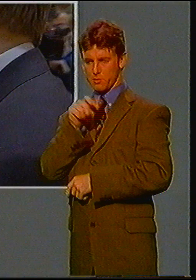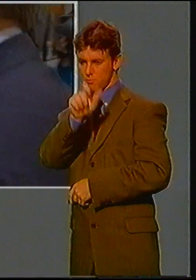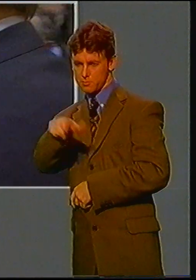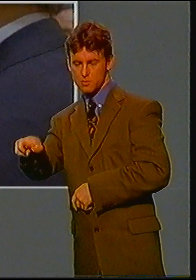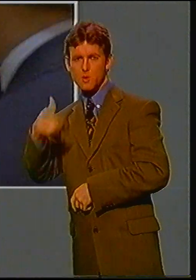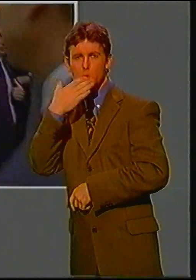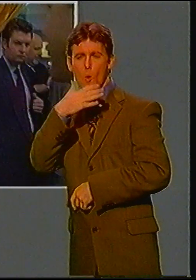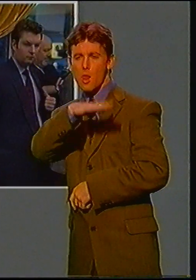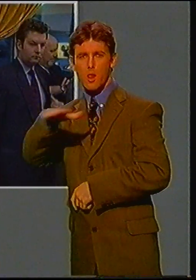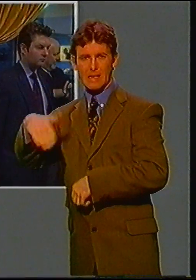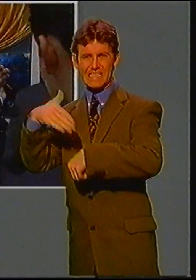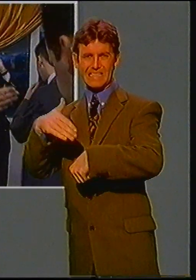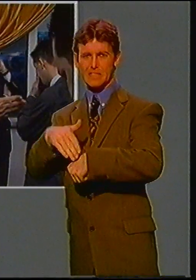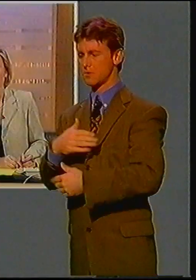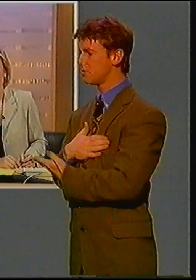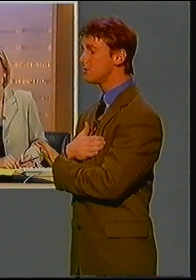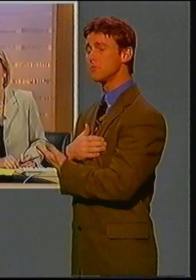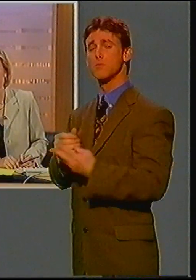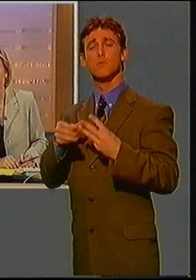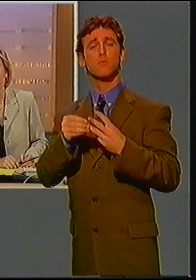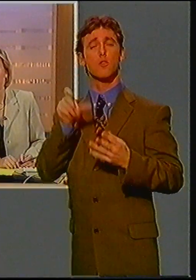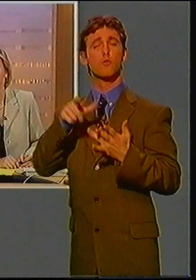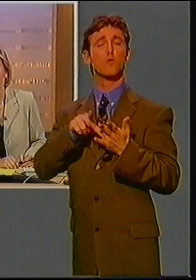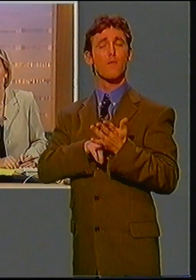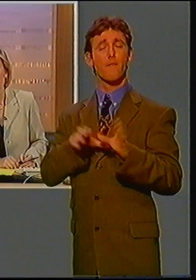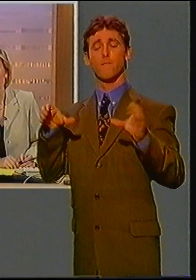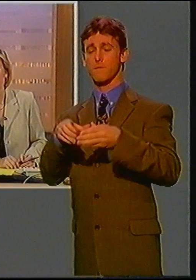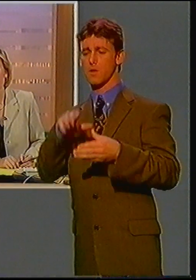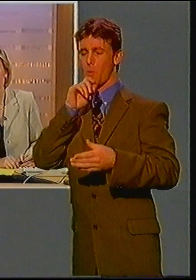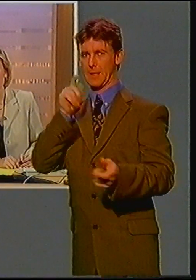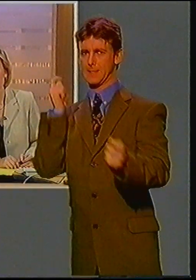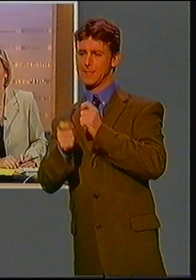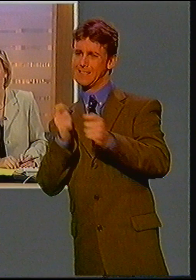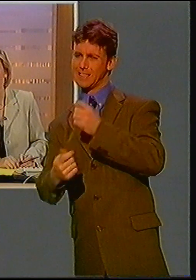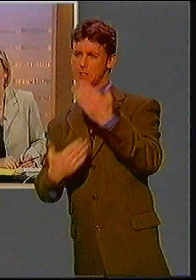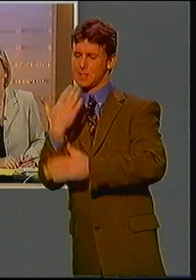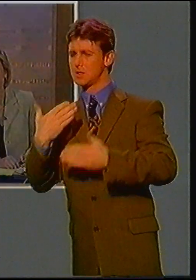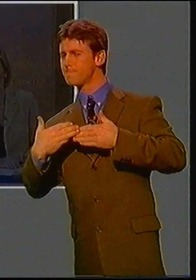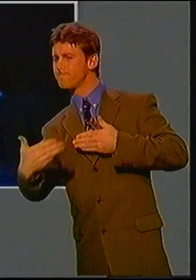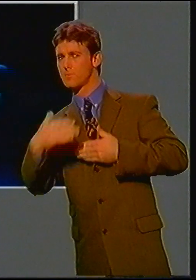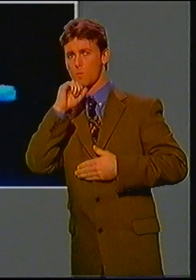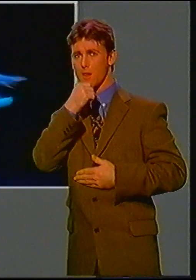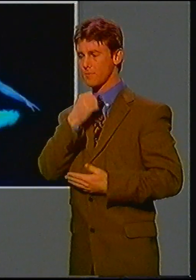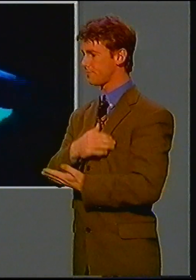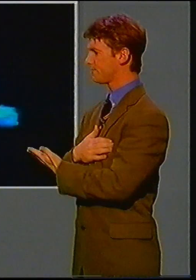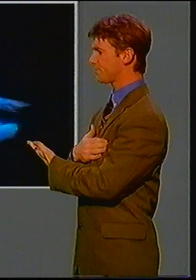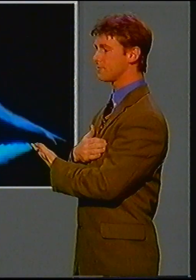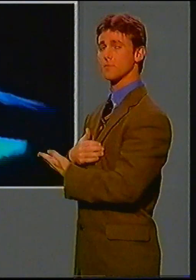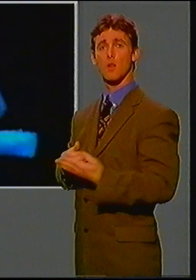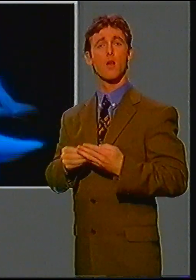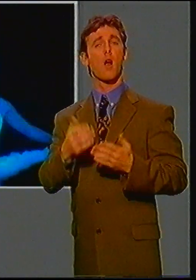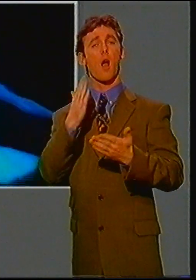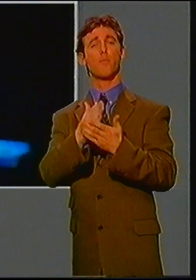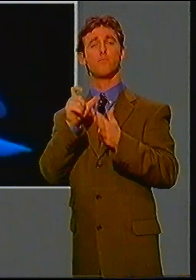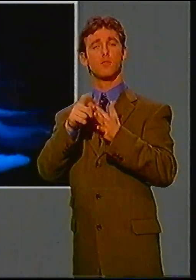dramatic changes this century. Also in the programme, following in the footsteps of the greats, Darcy Bustle conquers